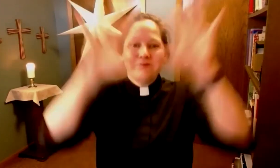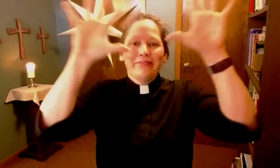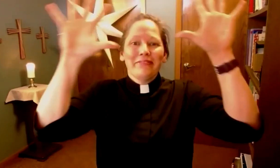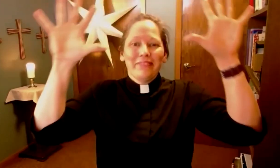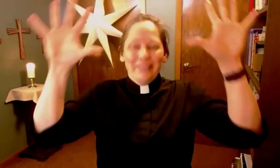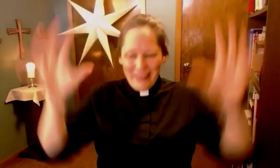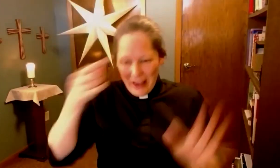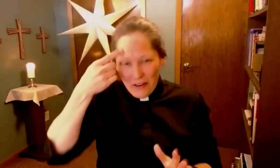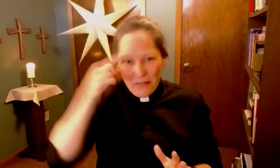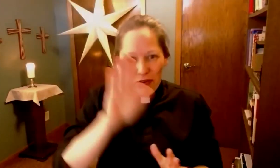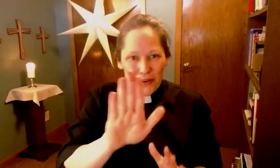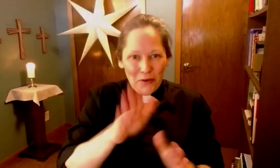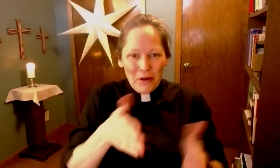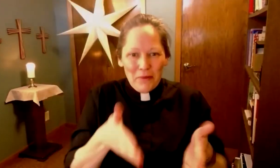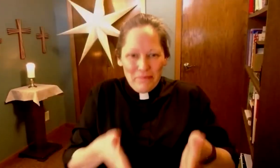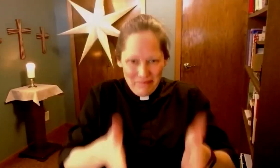brightly on your path.